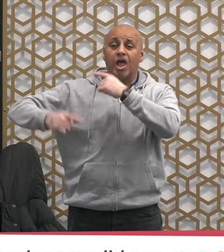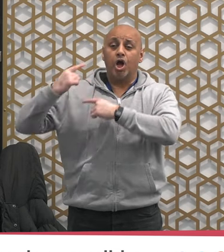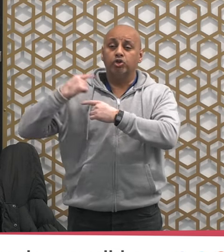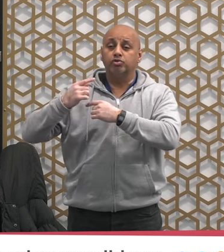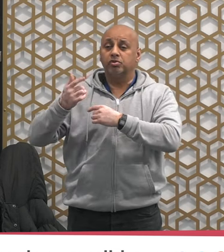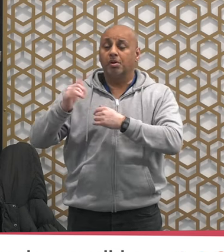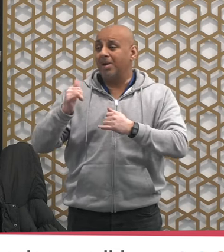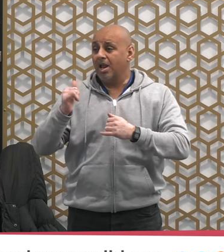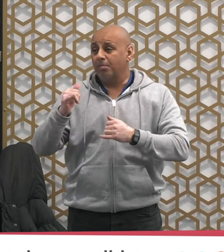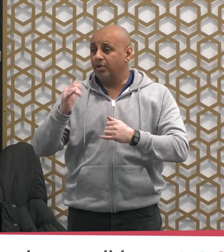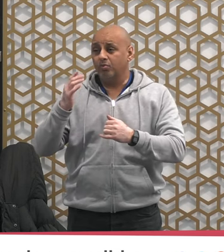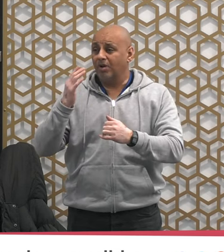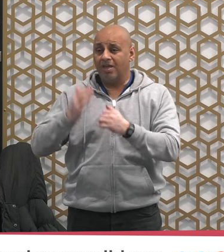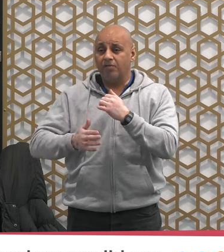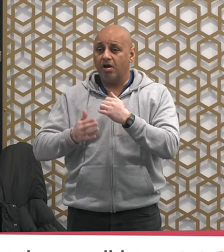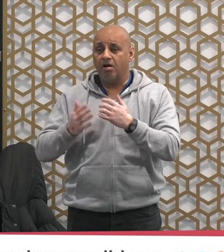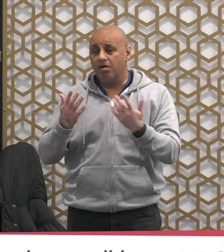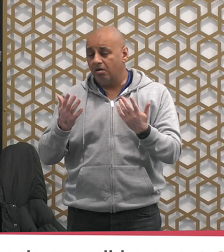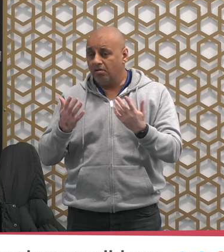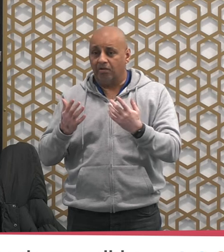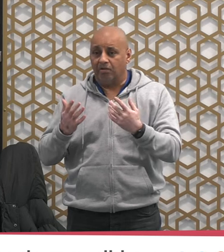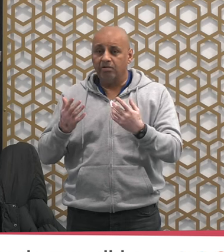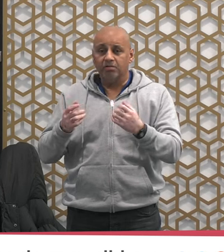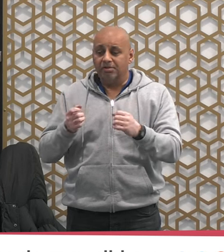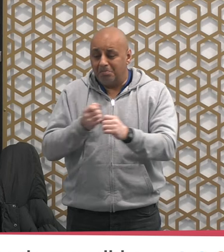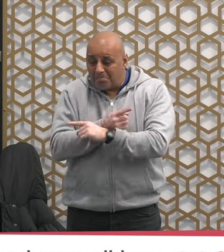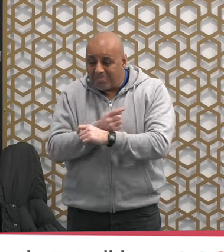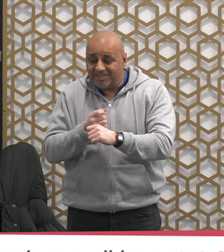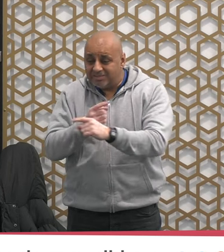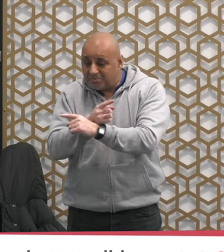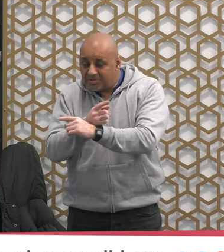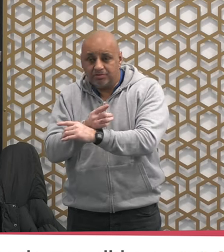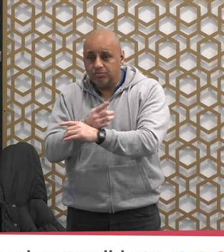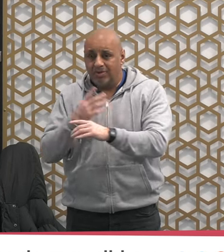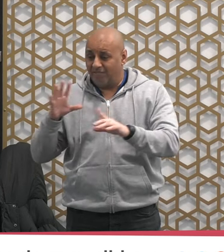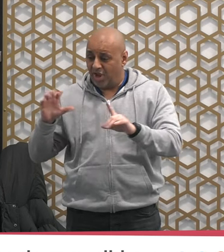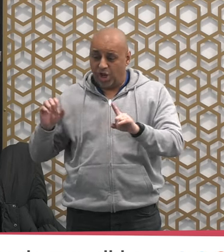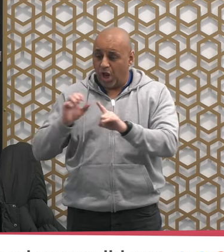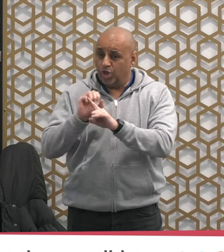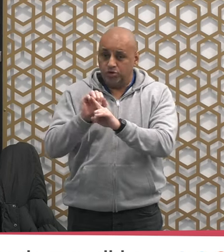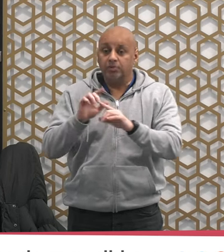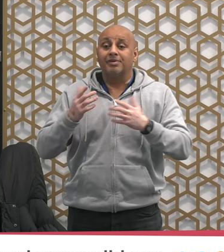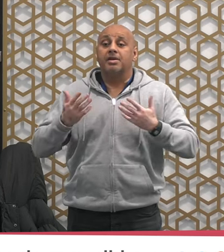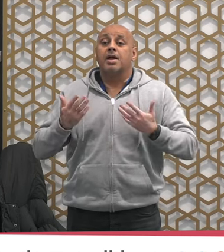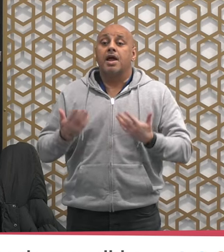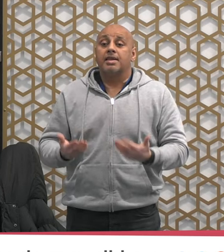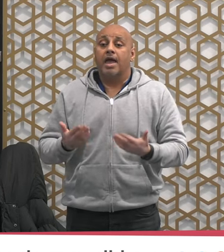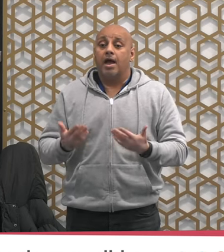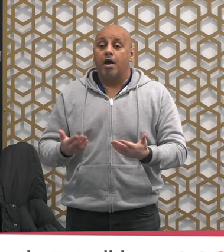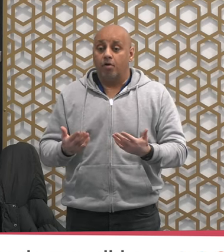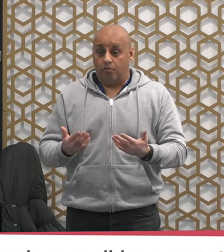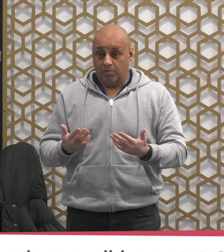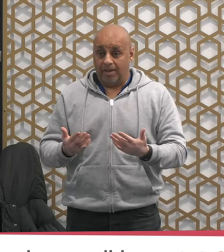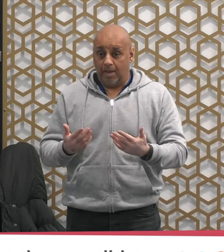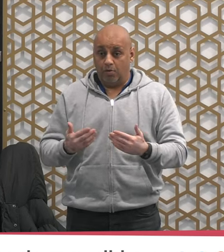get chance to make up those missed fast now it is the time to make them up before we enter into the month of Ramadan